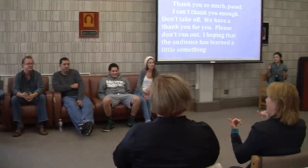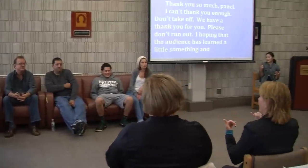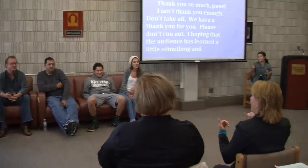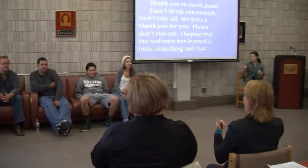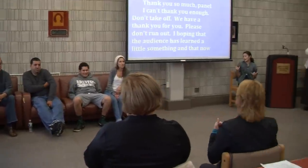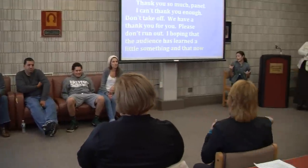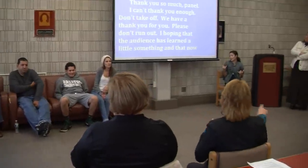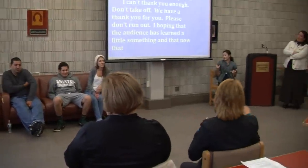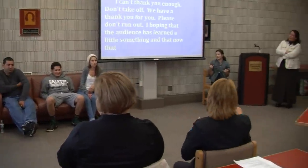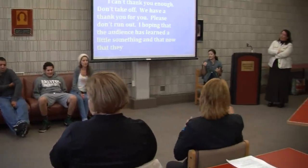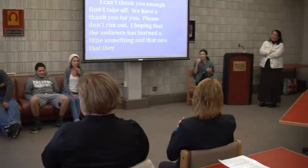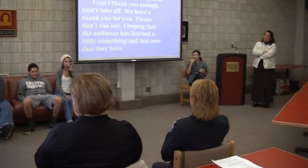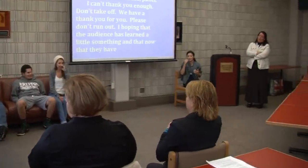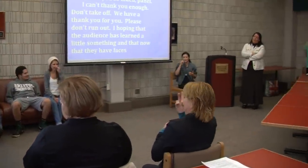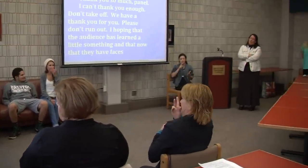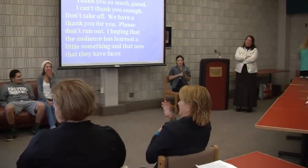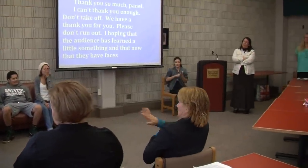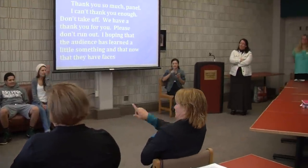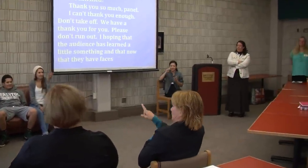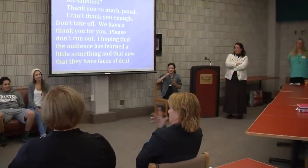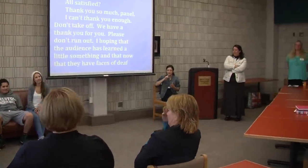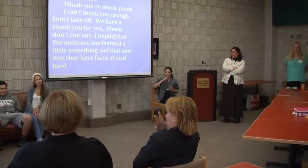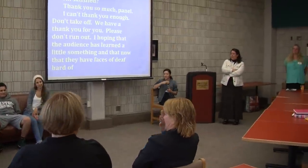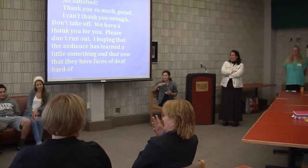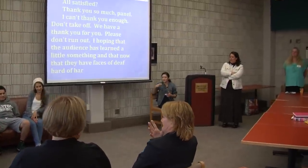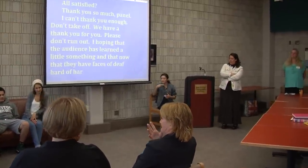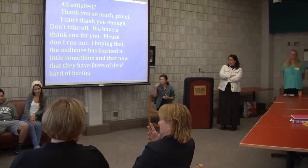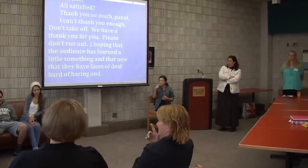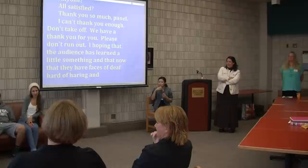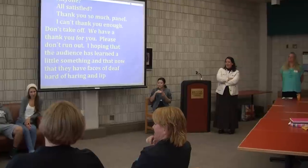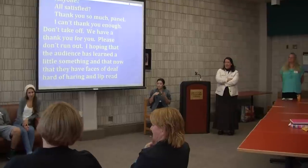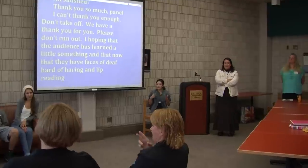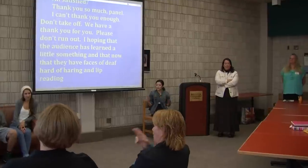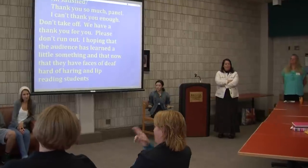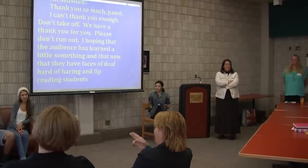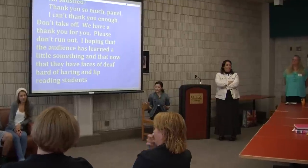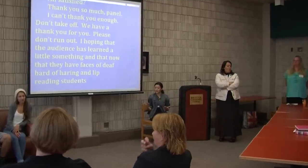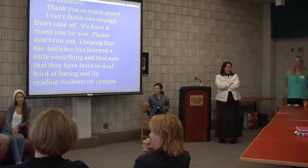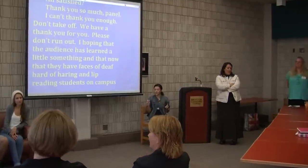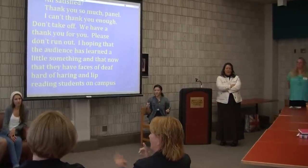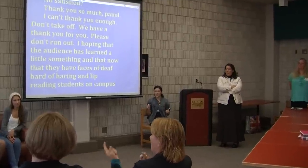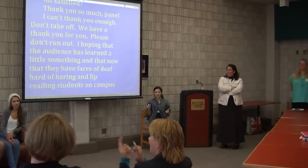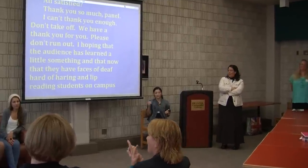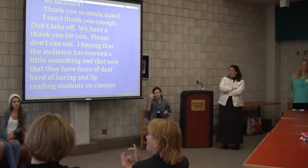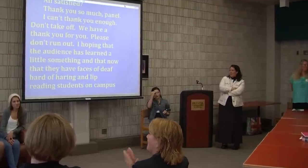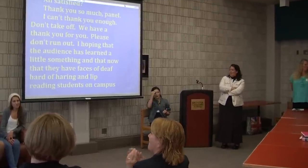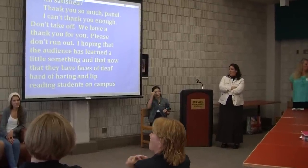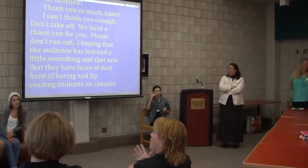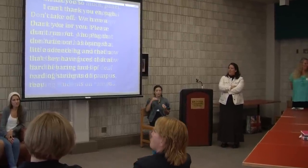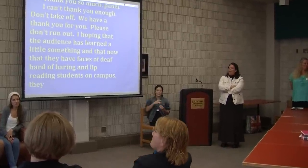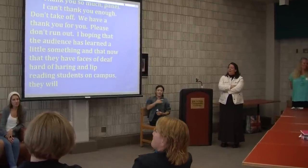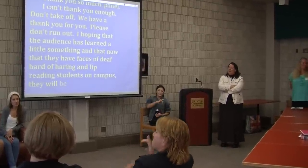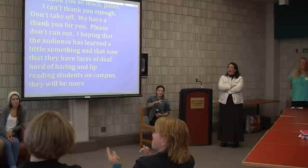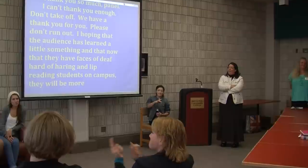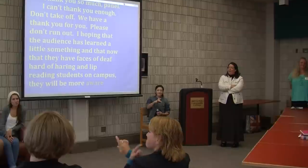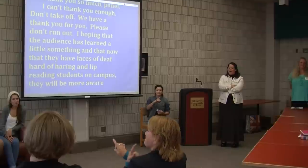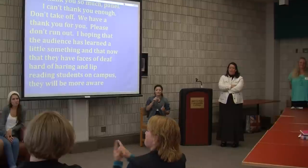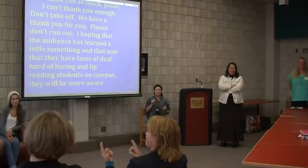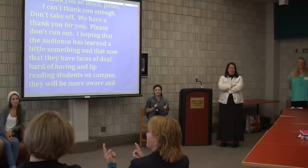faces of deaf, hard of hearing, and lip reading students on campus, they'll be more aware and more sensitive and put on a friendly